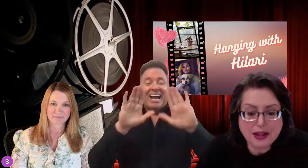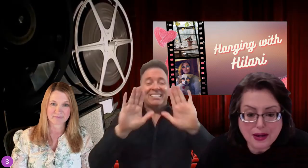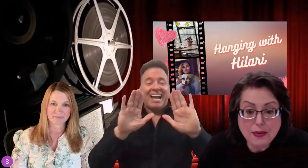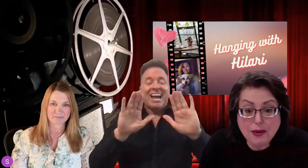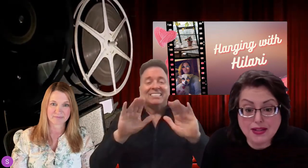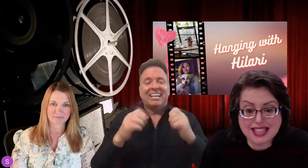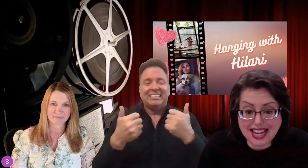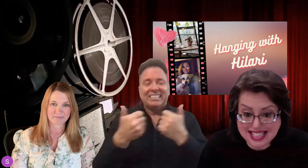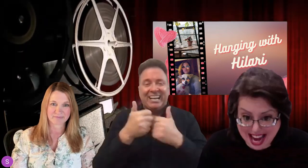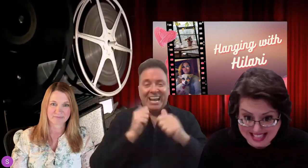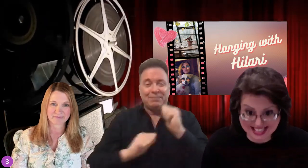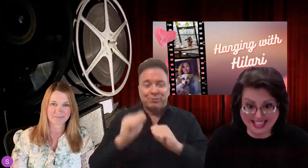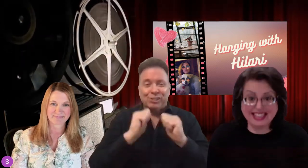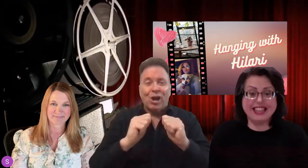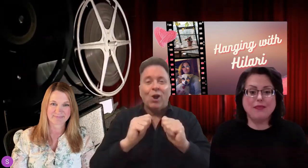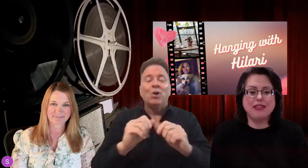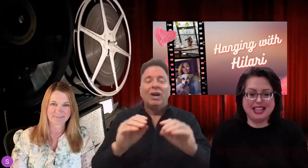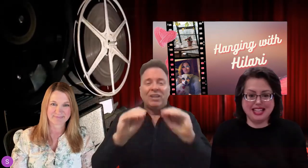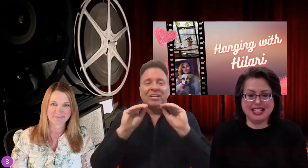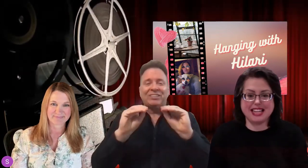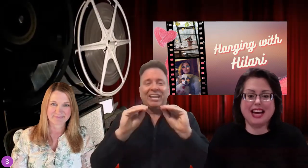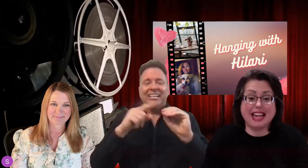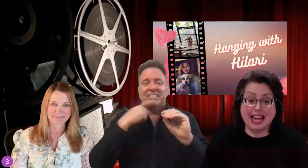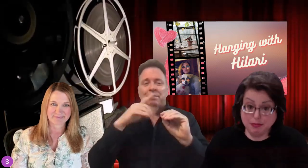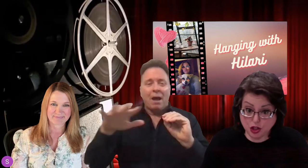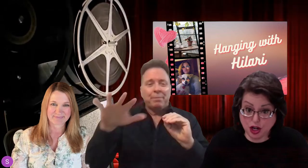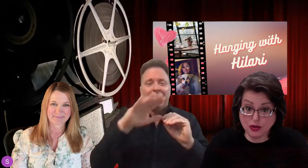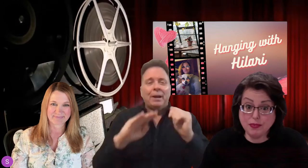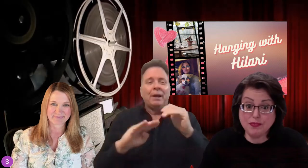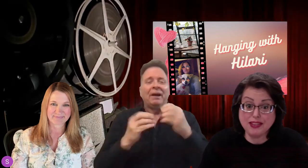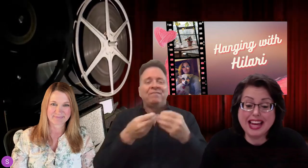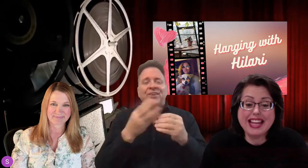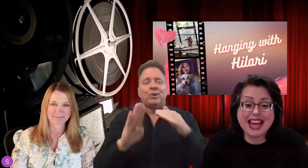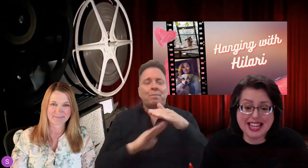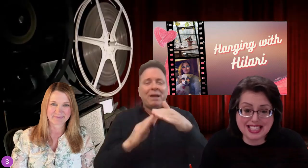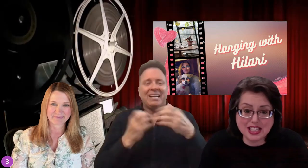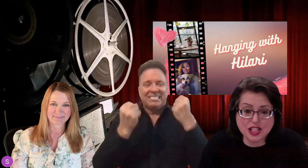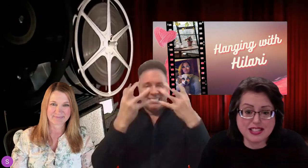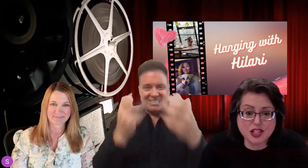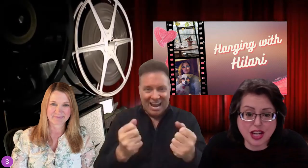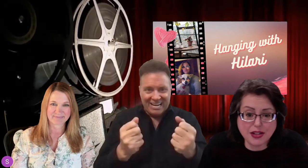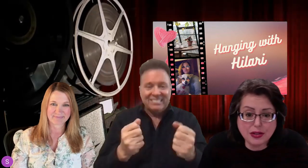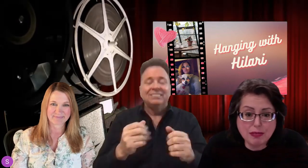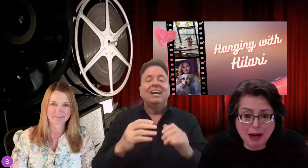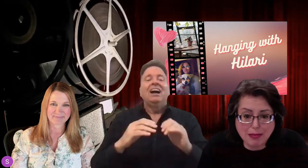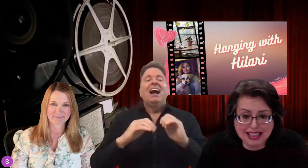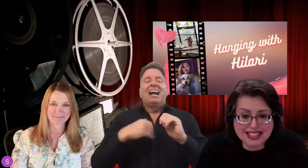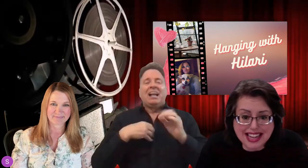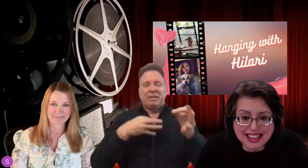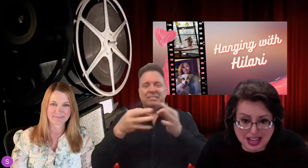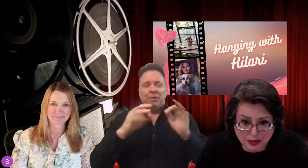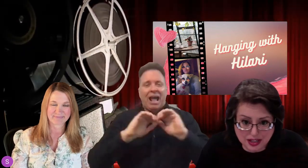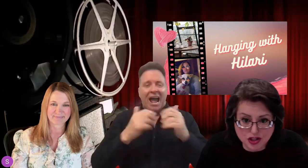Well, Sign-Tastic is a game show that teaches the general public sign language.